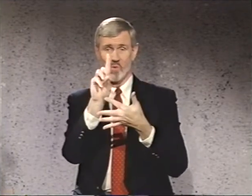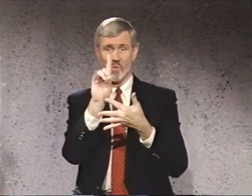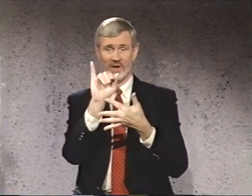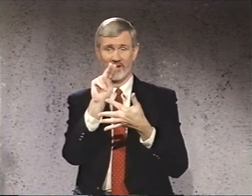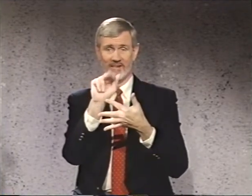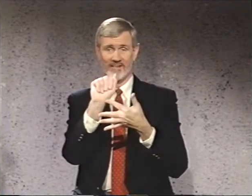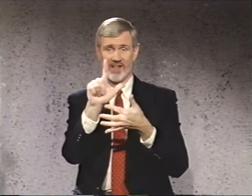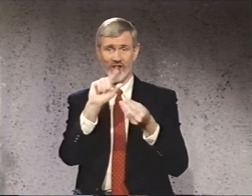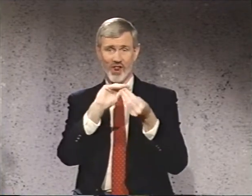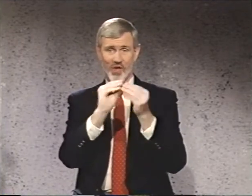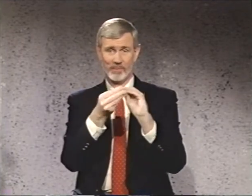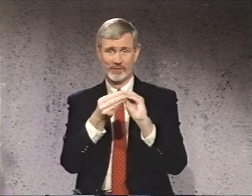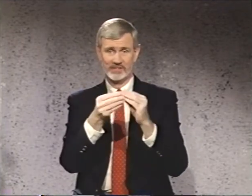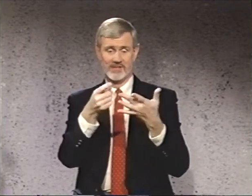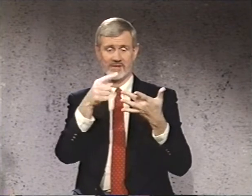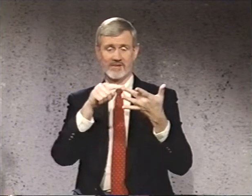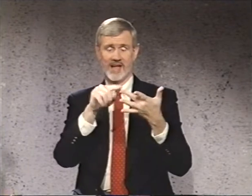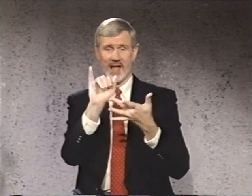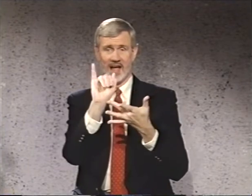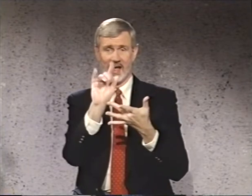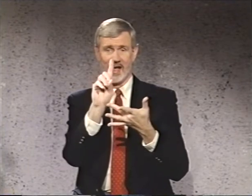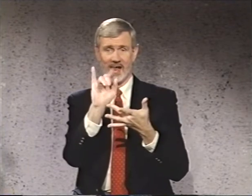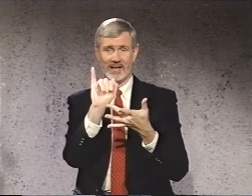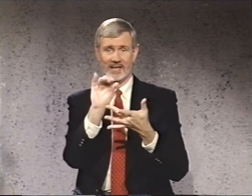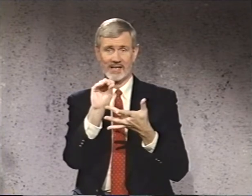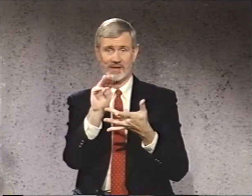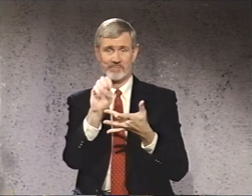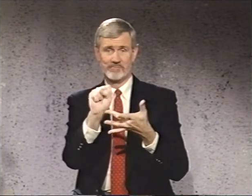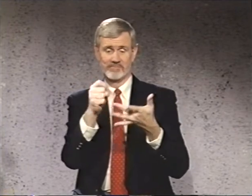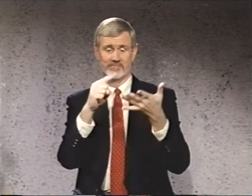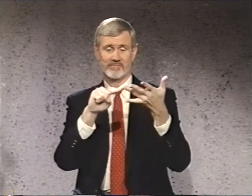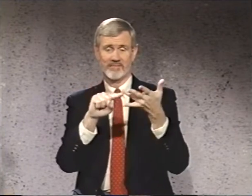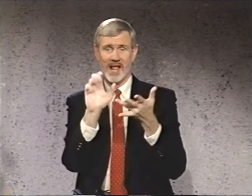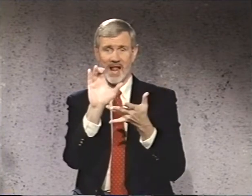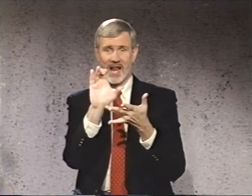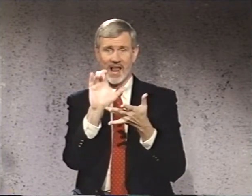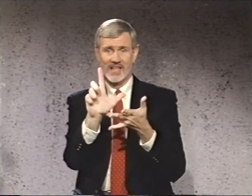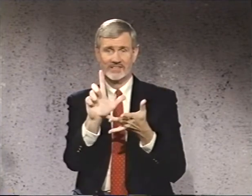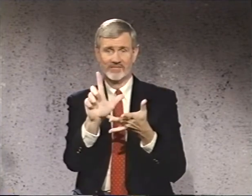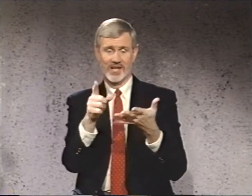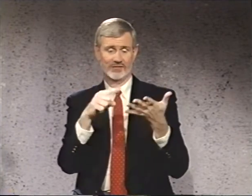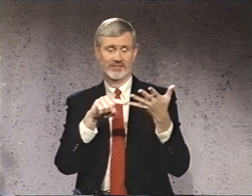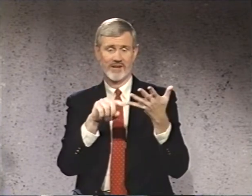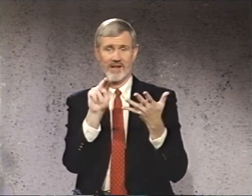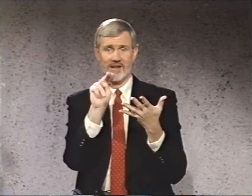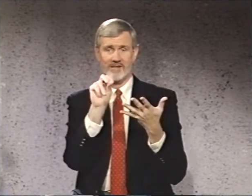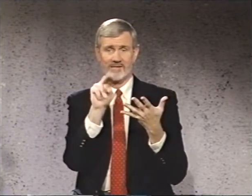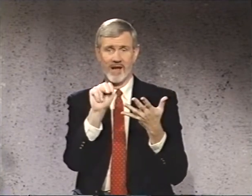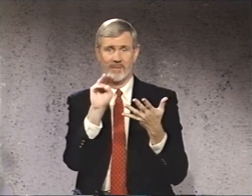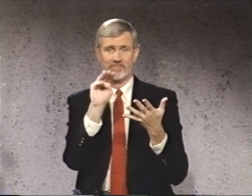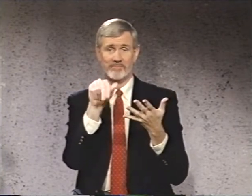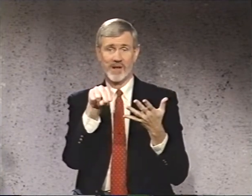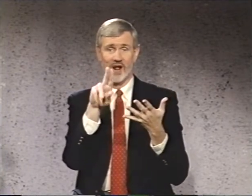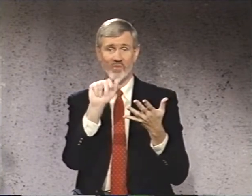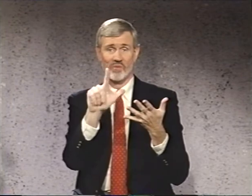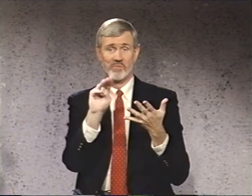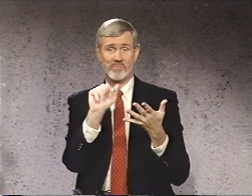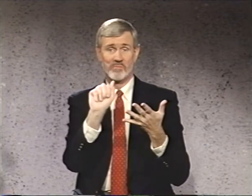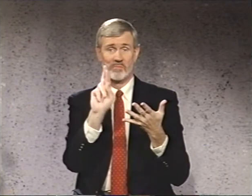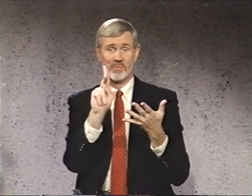ordinal numbers, idioms, classifiers, non-manual markers,